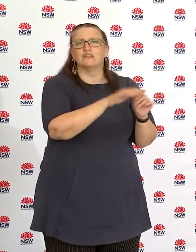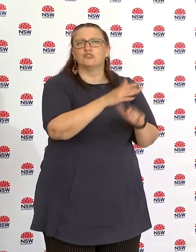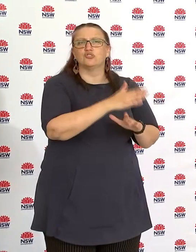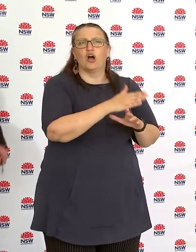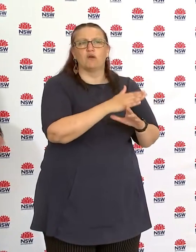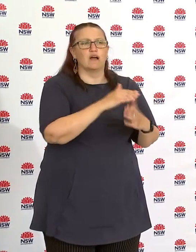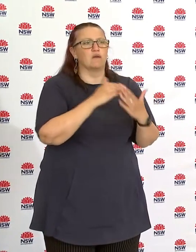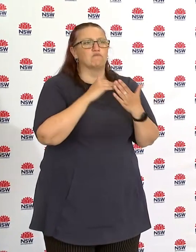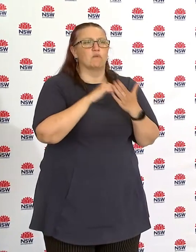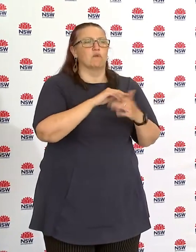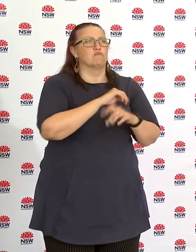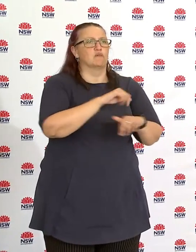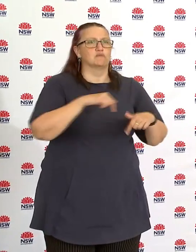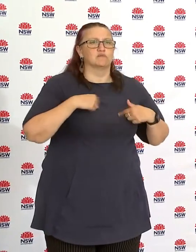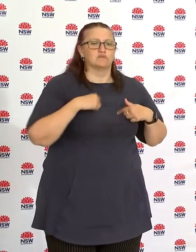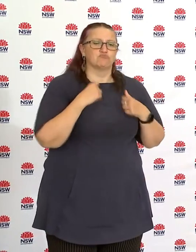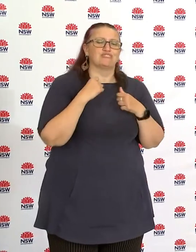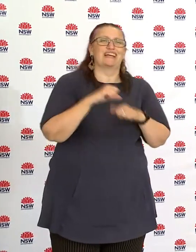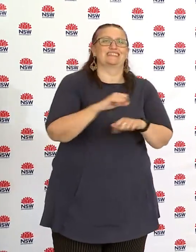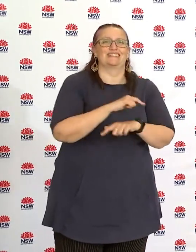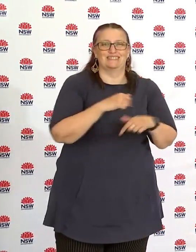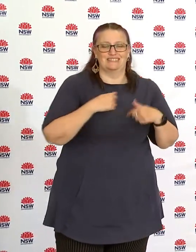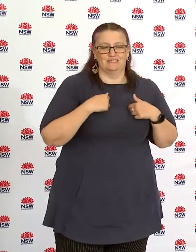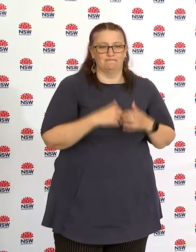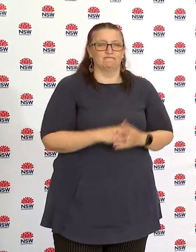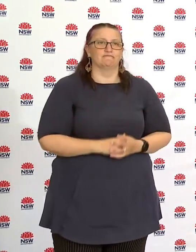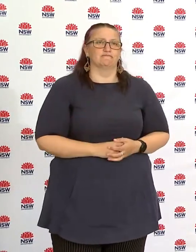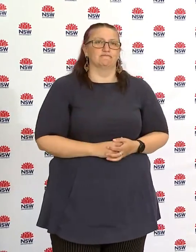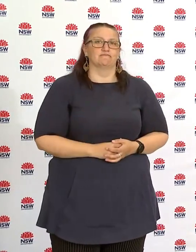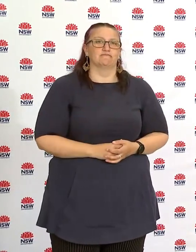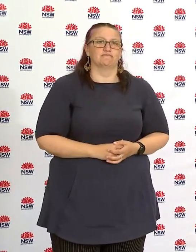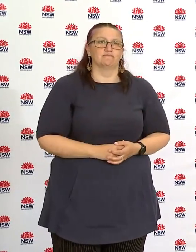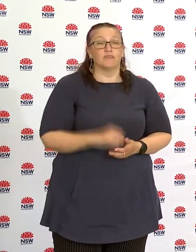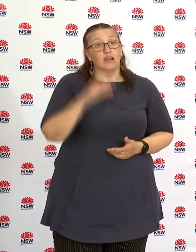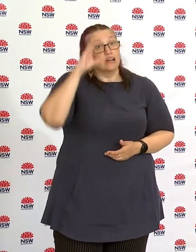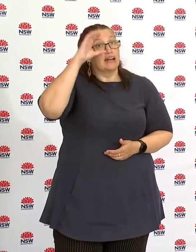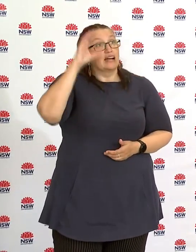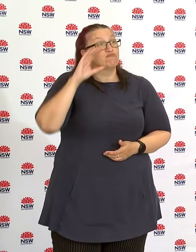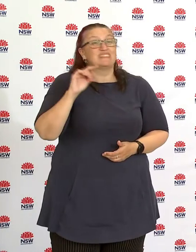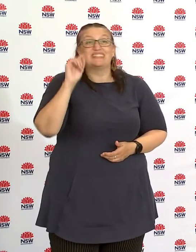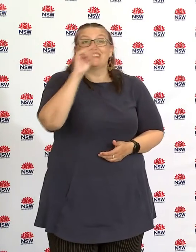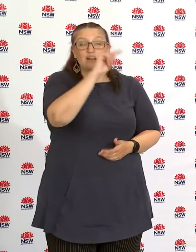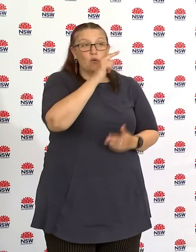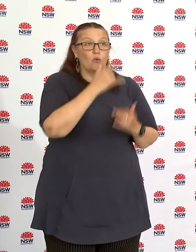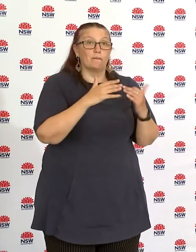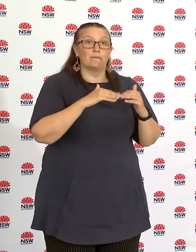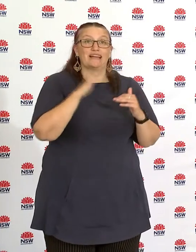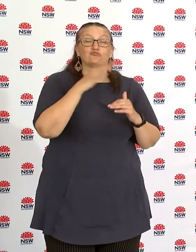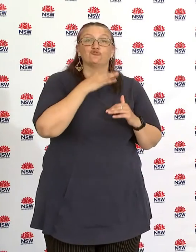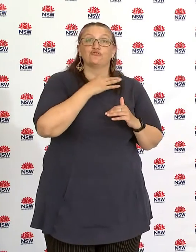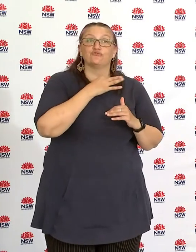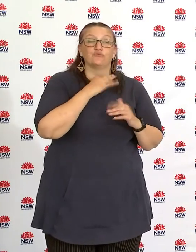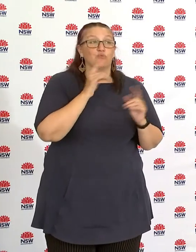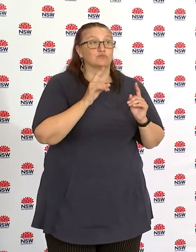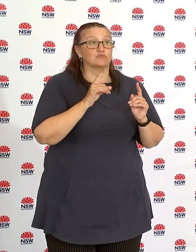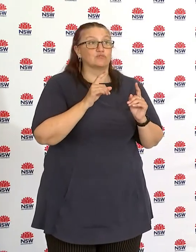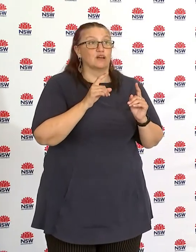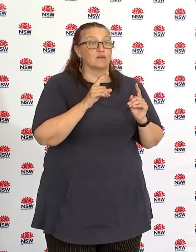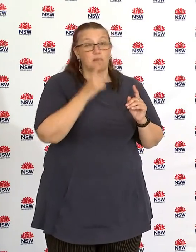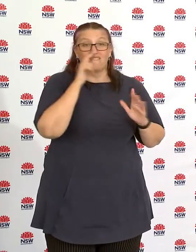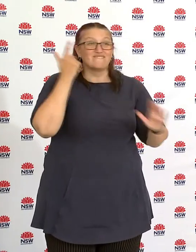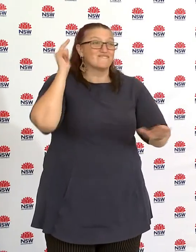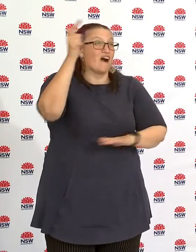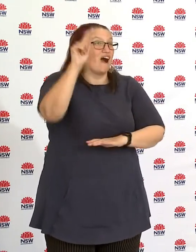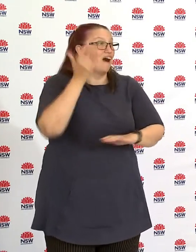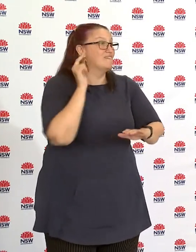in the bush the biggest challenge that we have is making points of access available for people who live long distances from a health